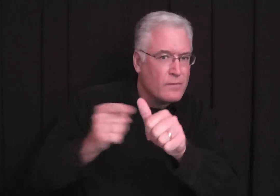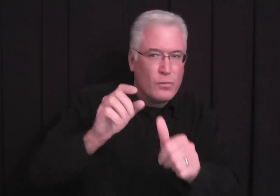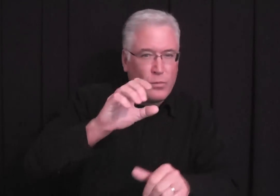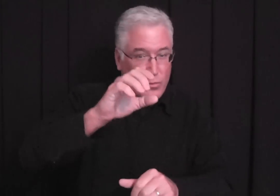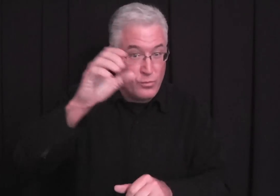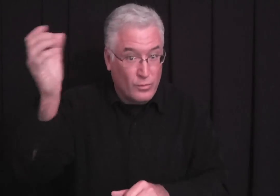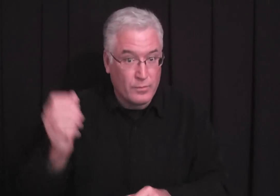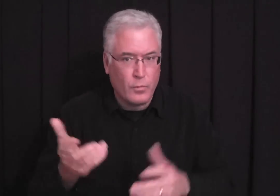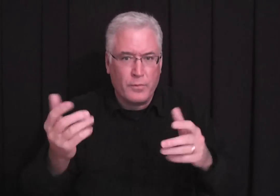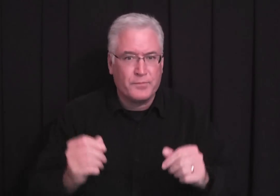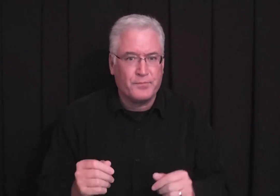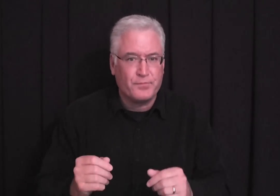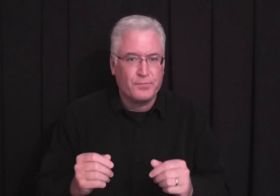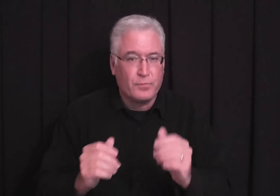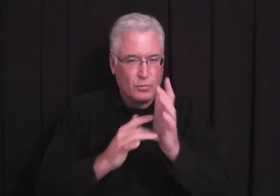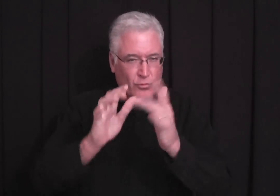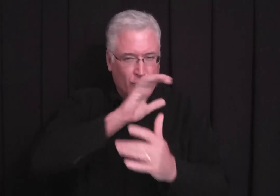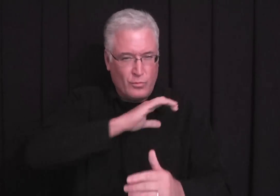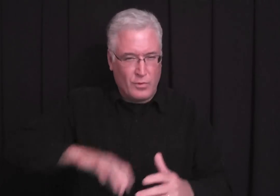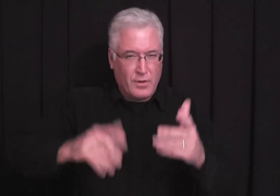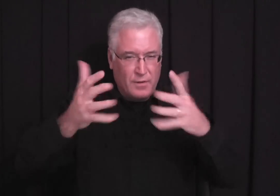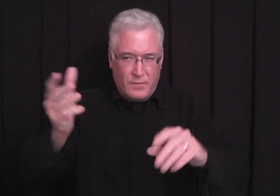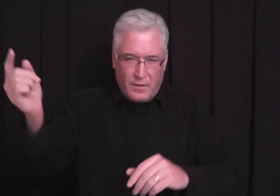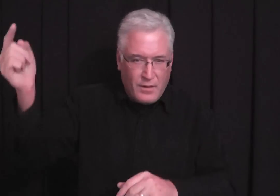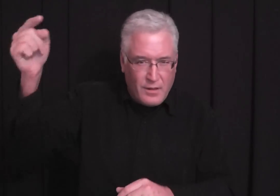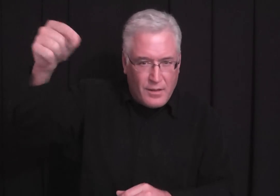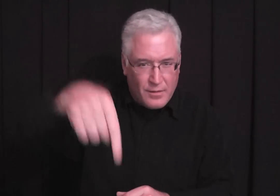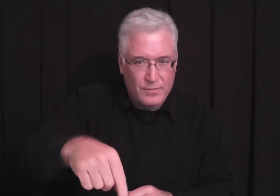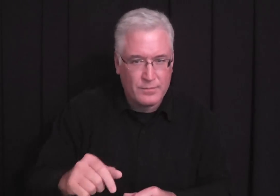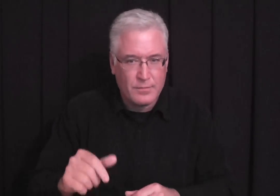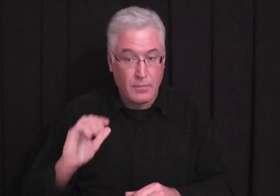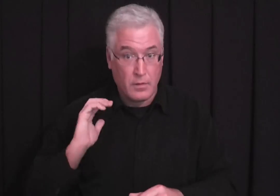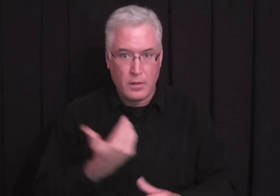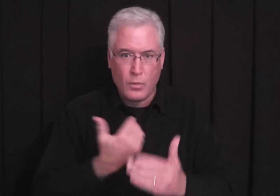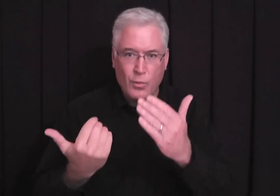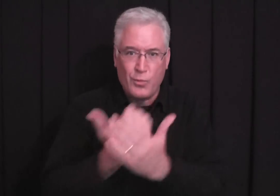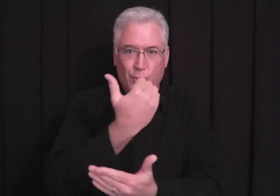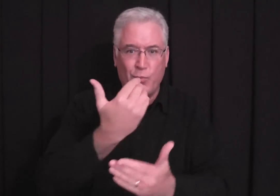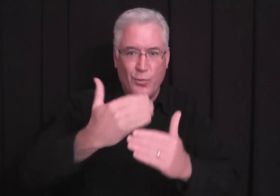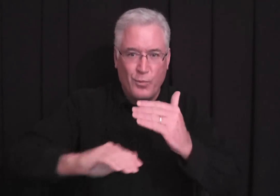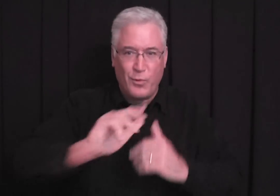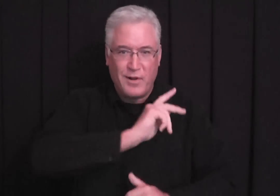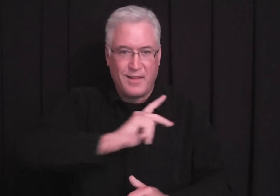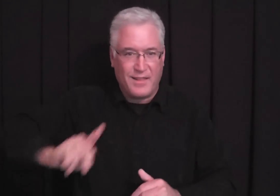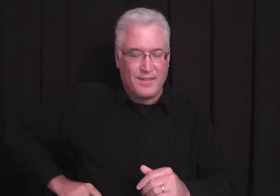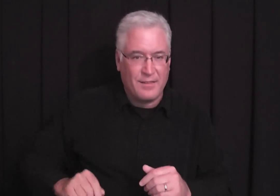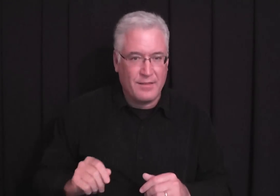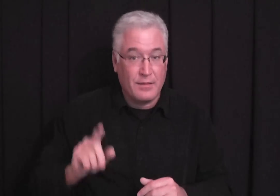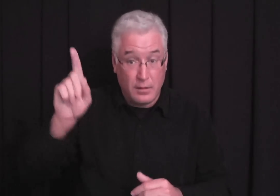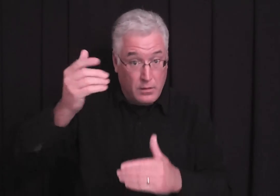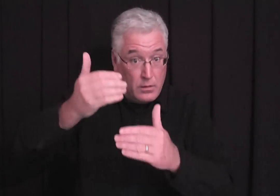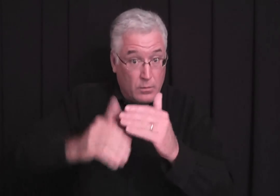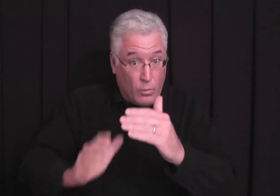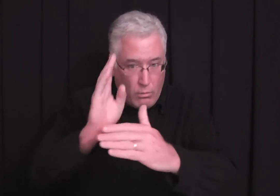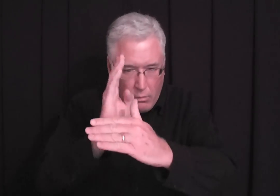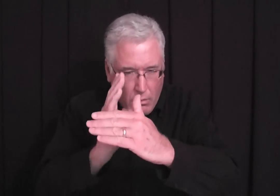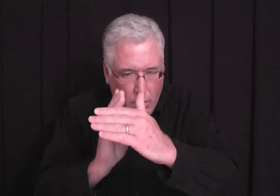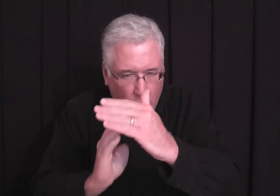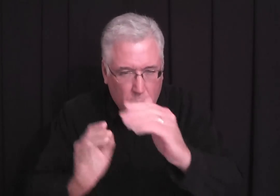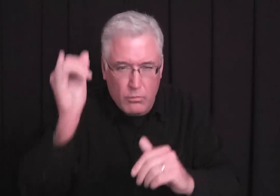And the reason is because on this first Christmas, Jesus Christ came to earth, the newborn king. He